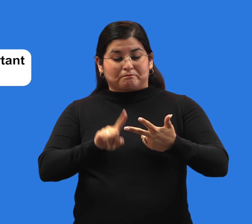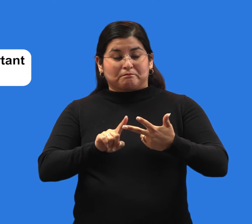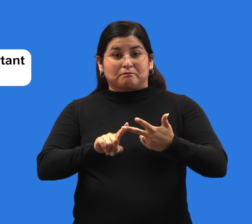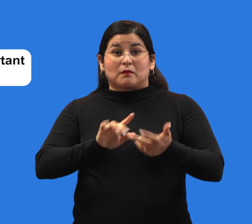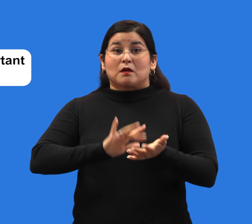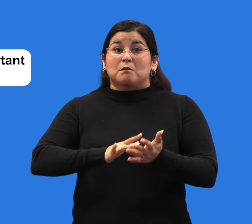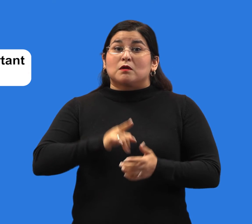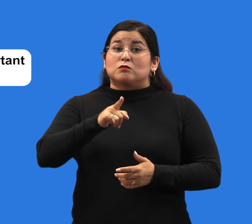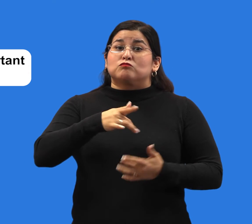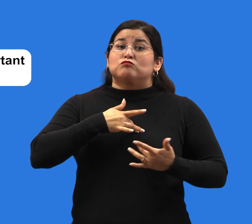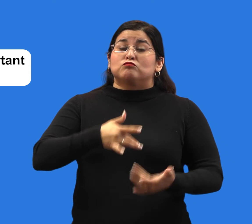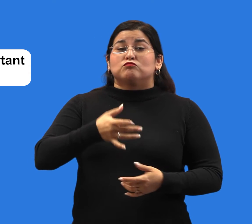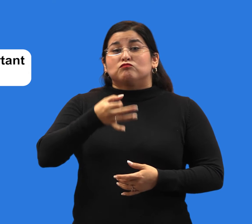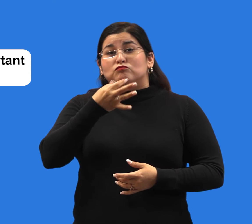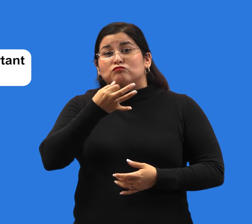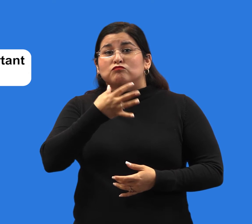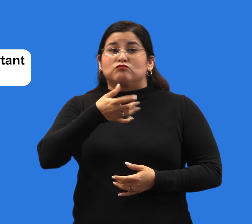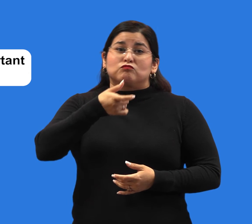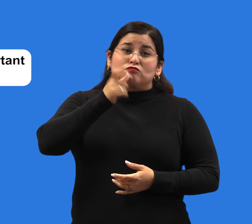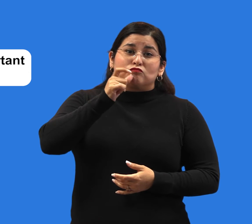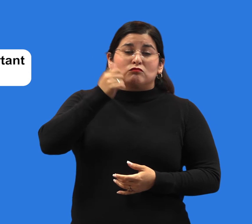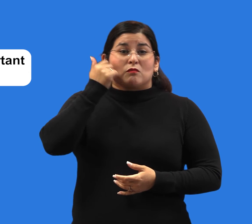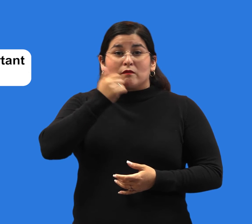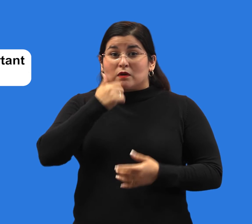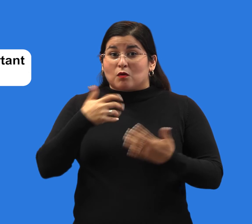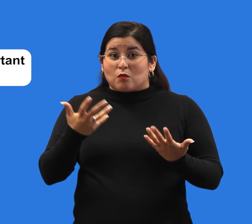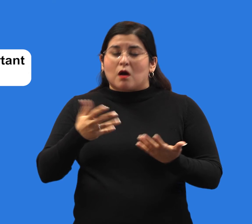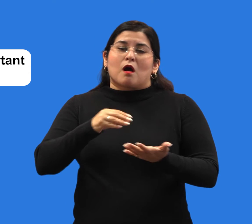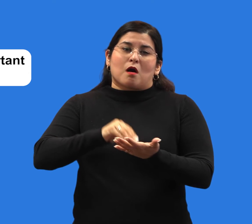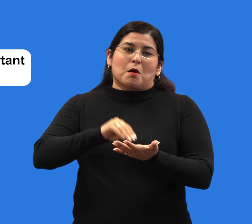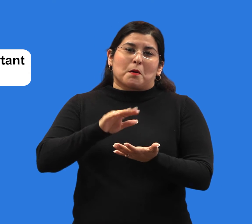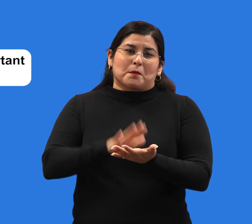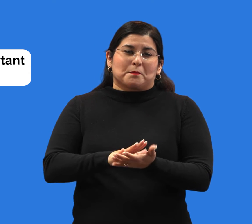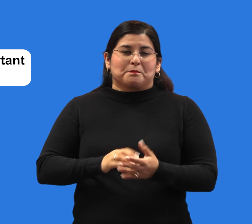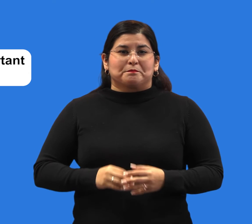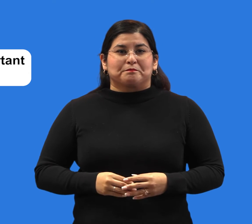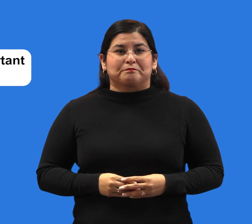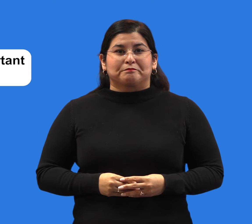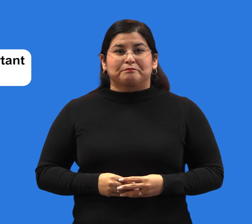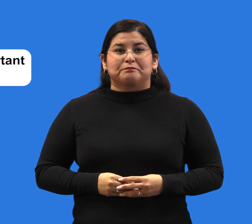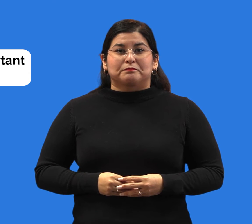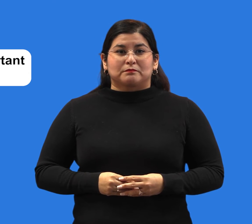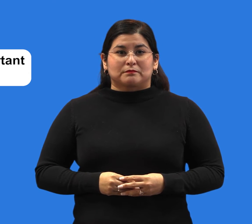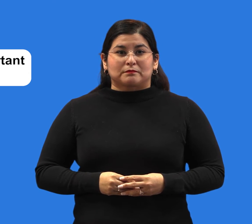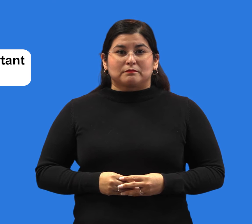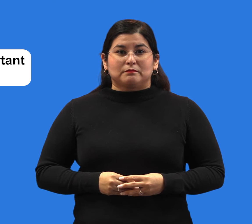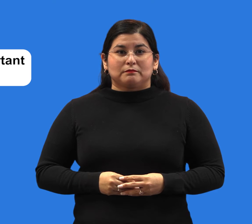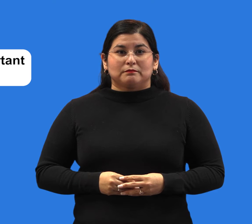write down important information like your doctor's phone number, emergency contact numbers, and any medicines